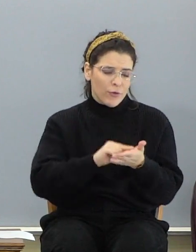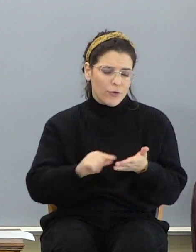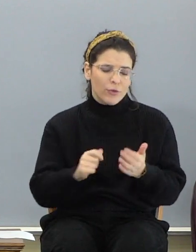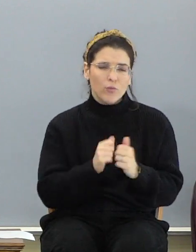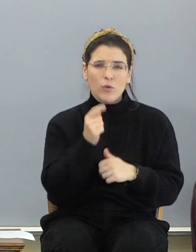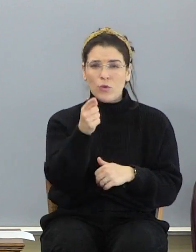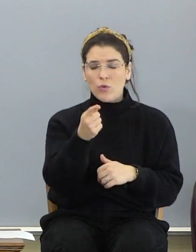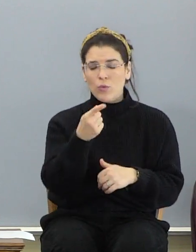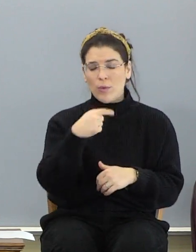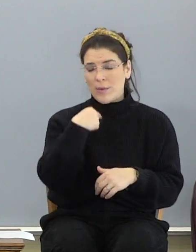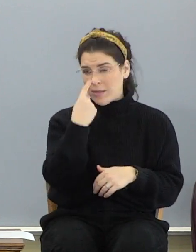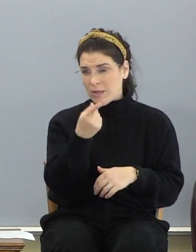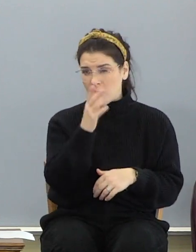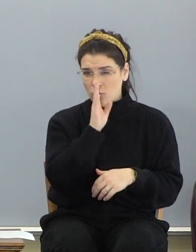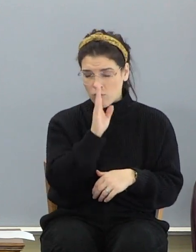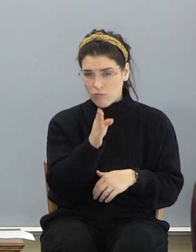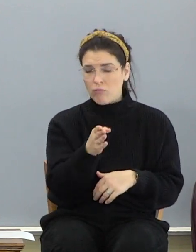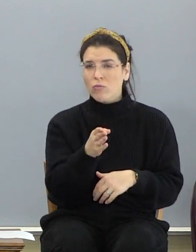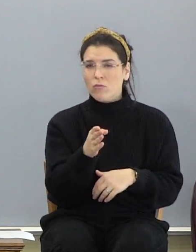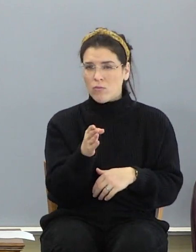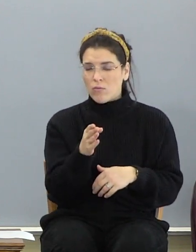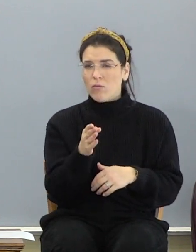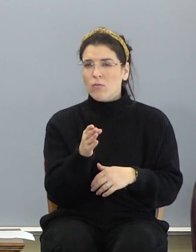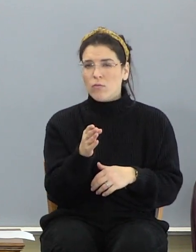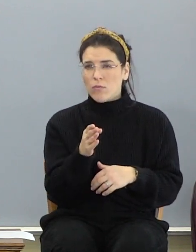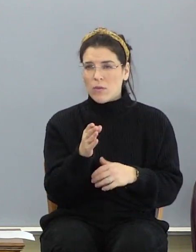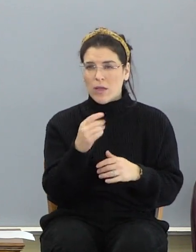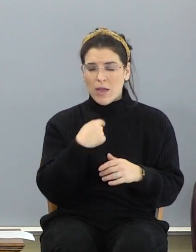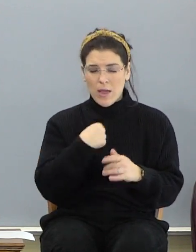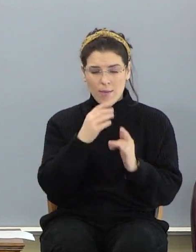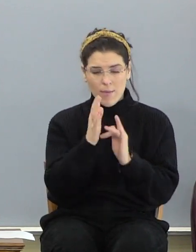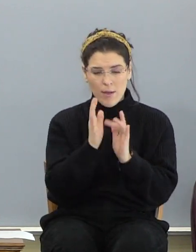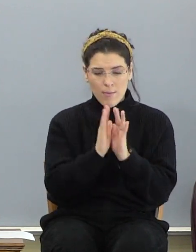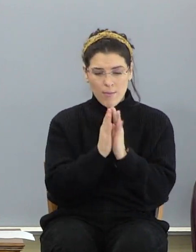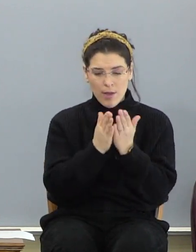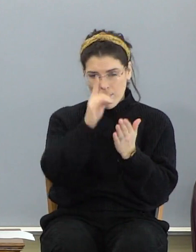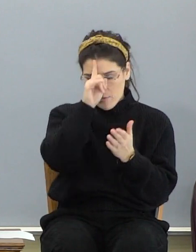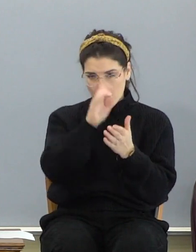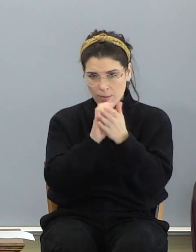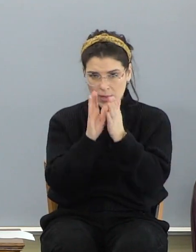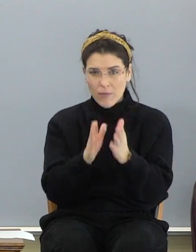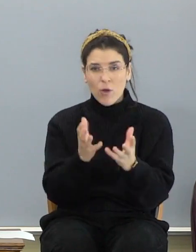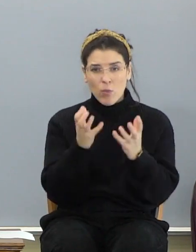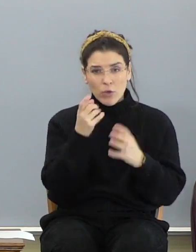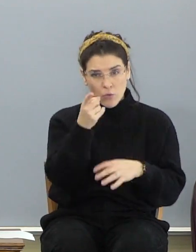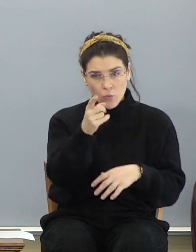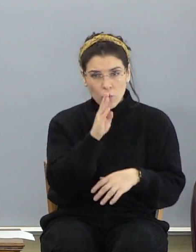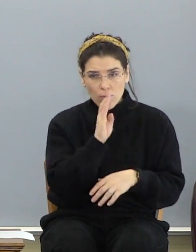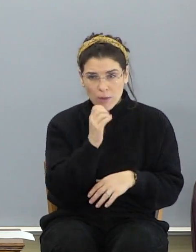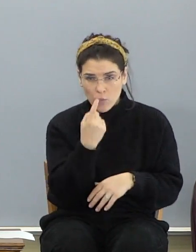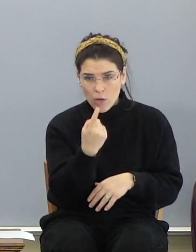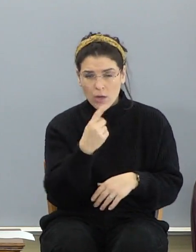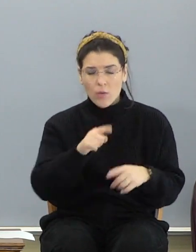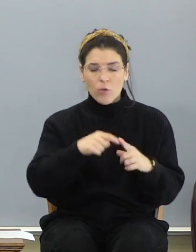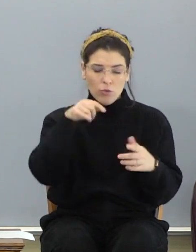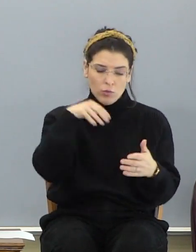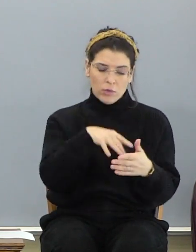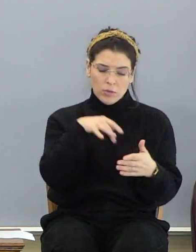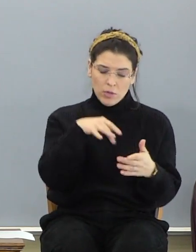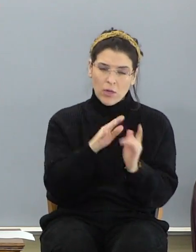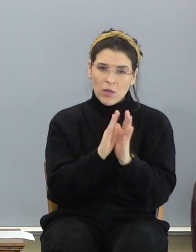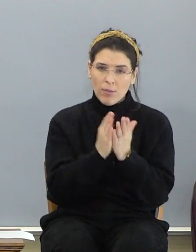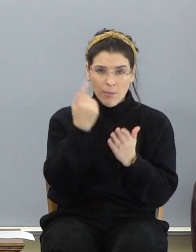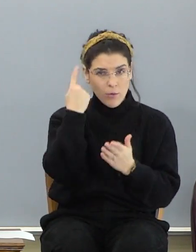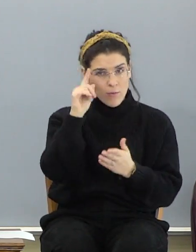tell you up front, I'm a Bible believer. I want you to be one. And when you look at the Bible for